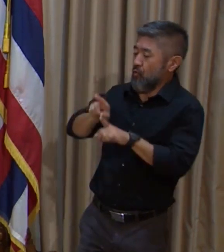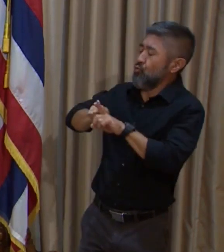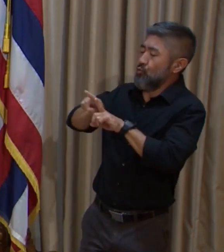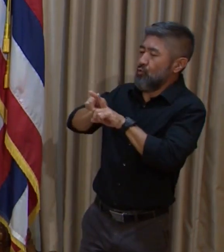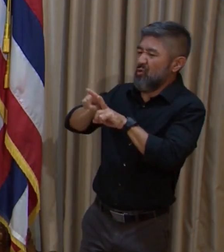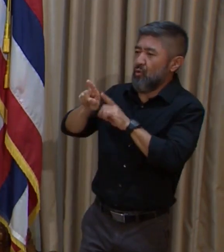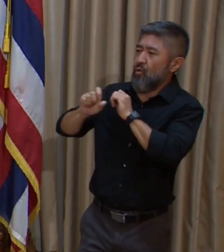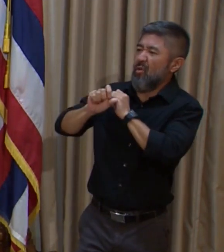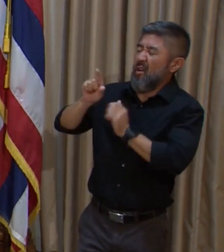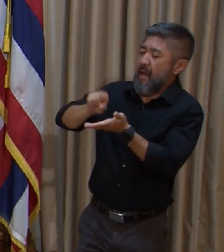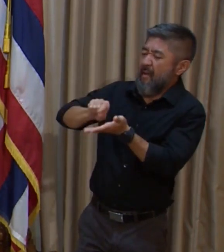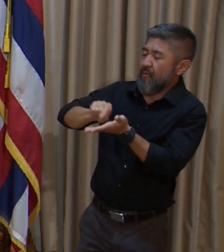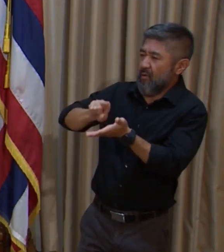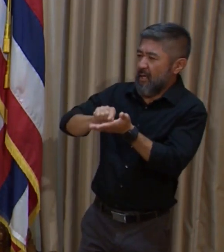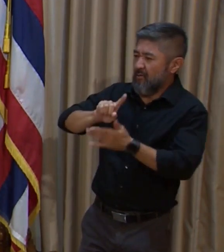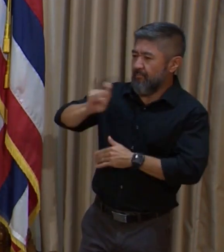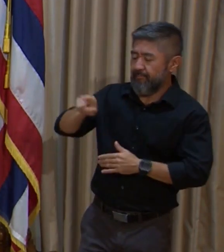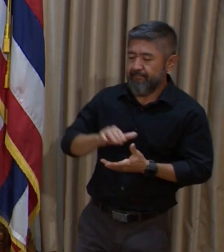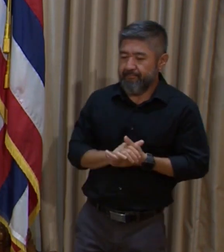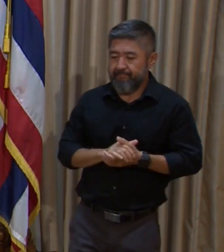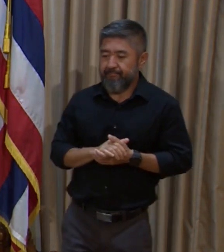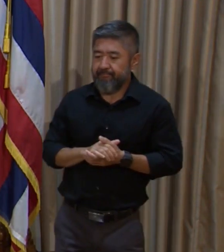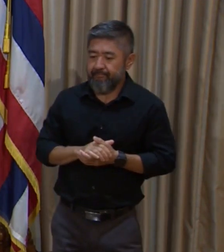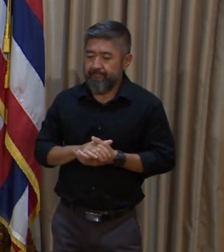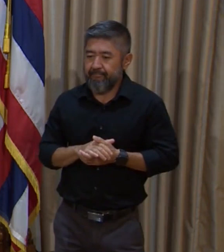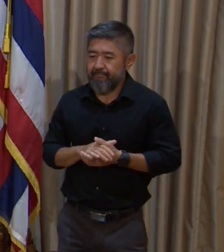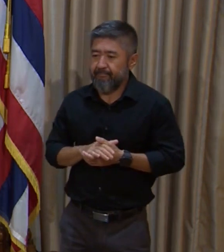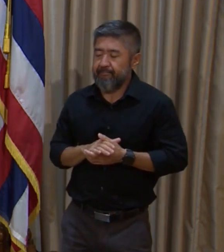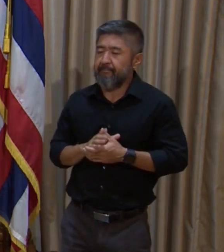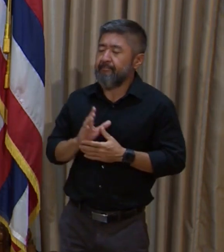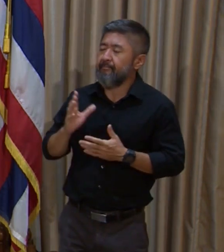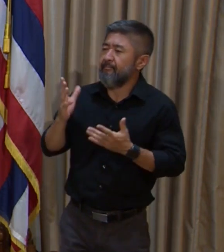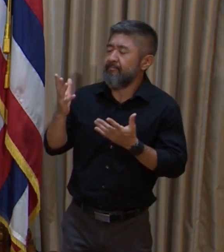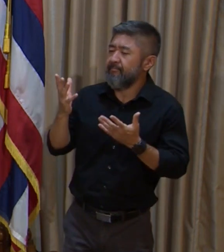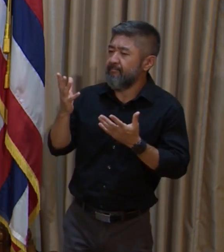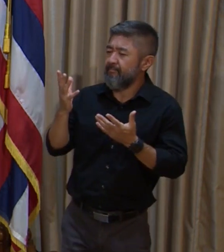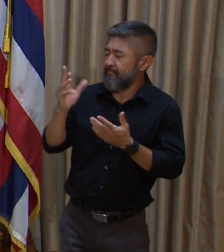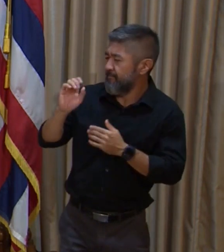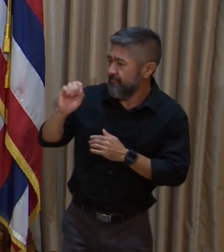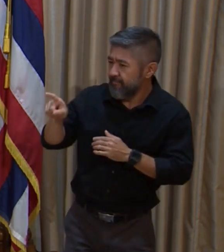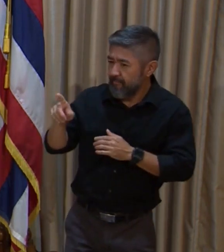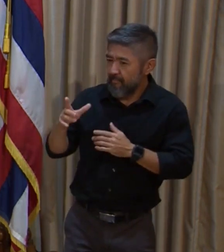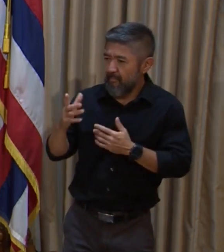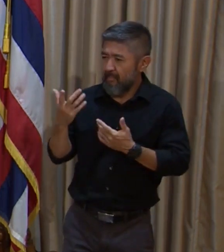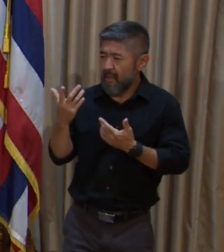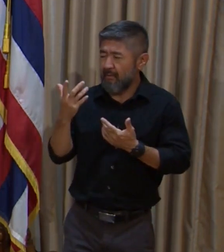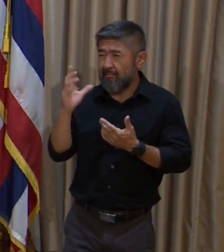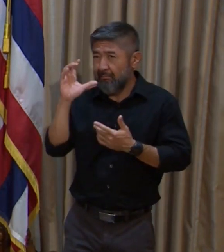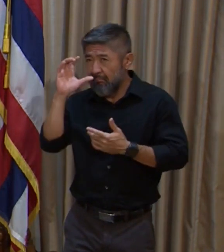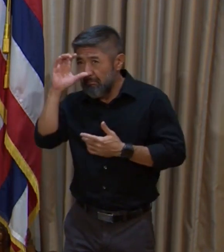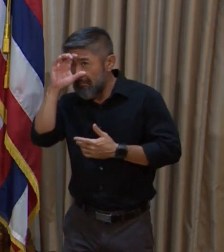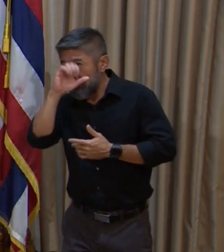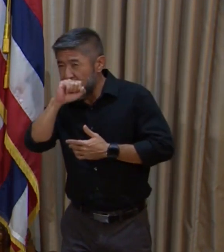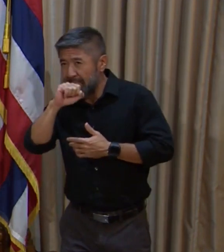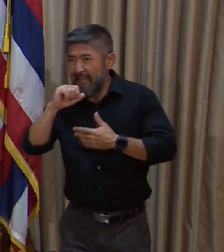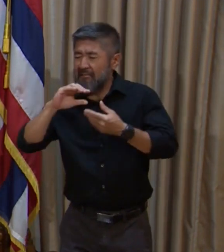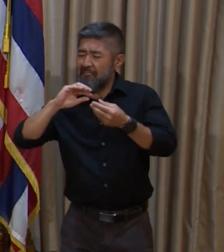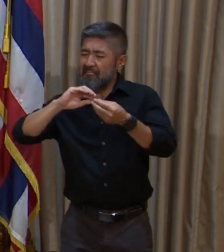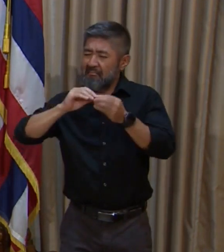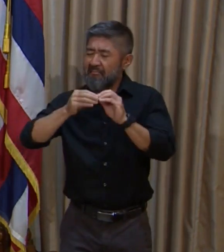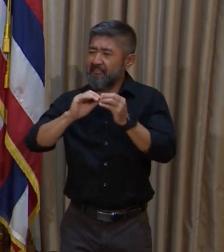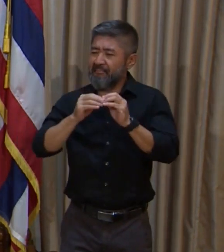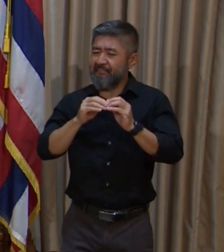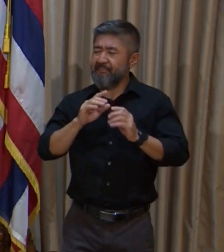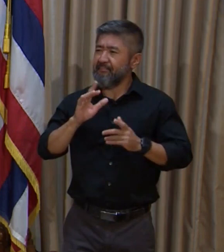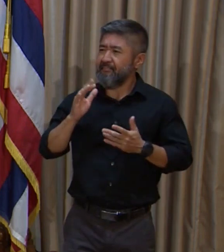Advertiser. Dan. Thanks, Governor. I just wanted to – is there an estimated number of